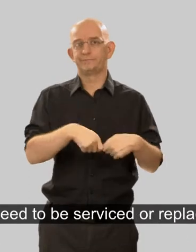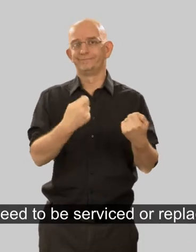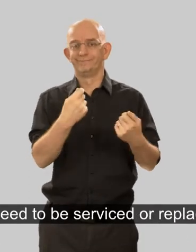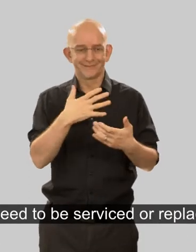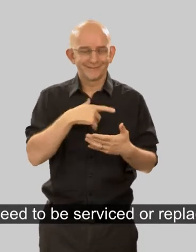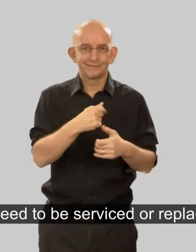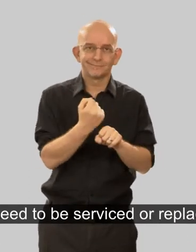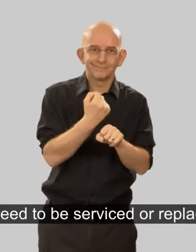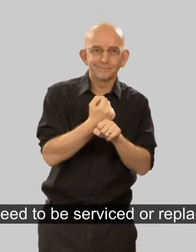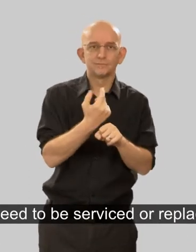or replaced